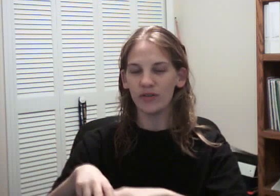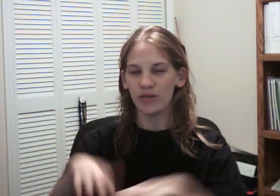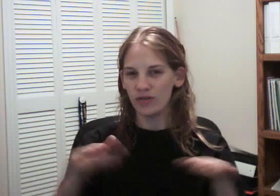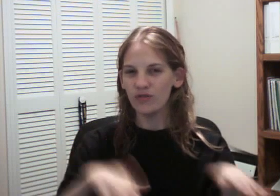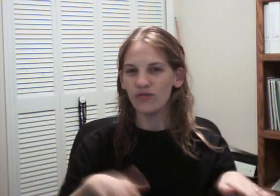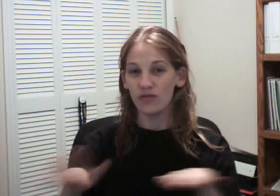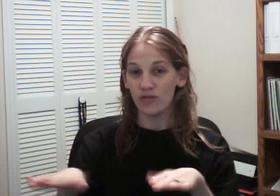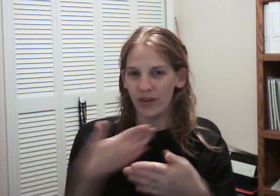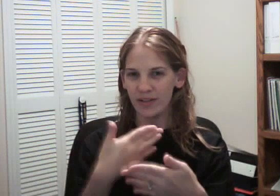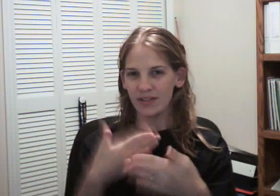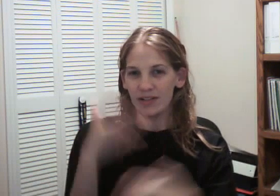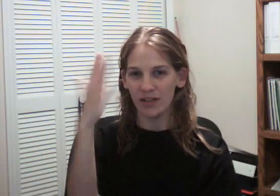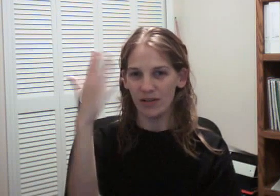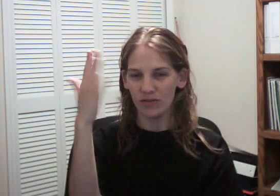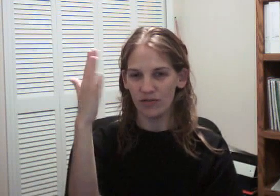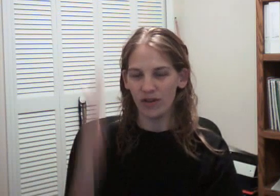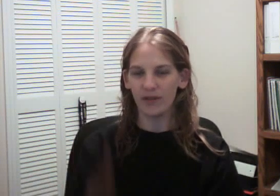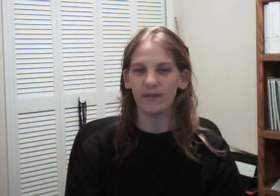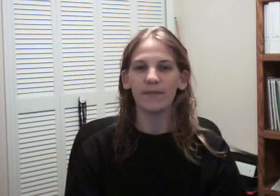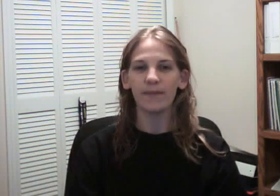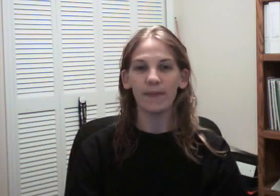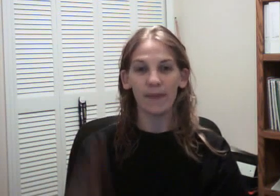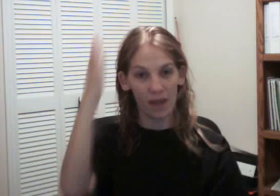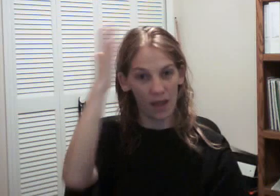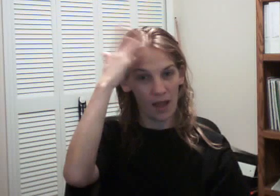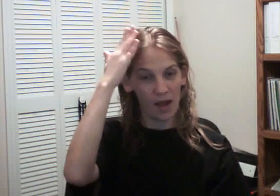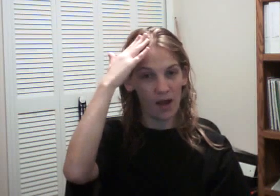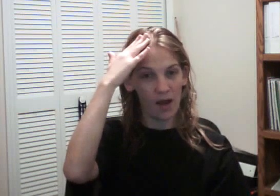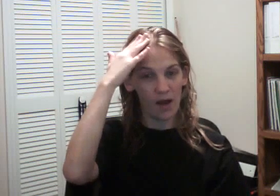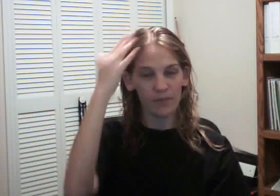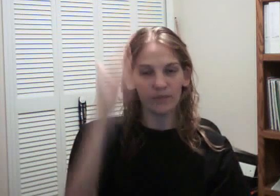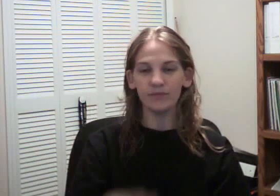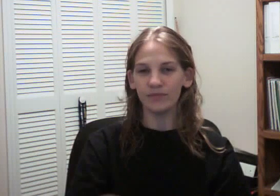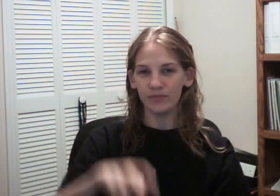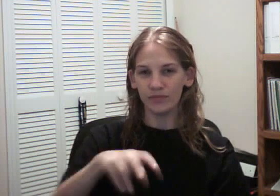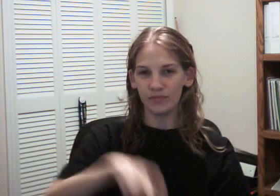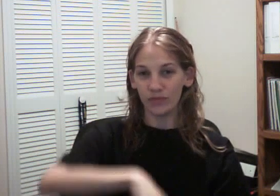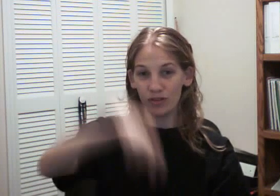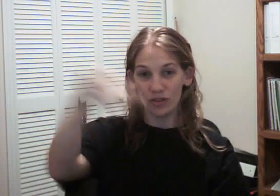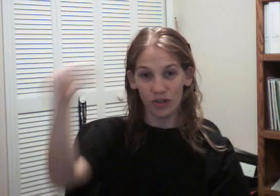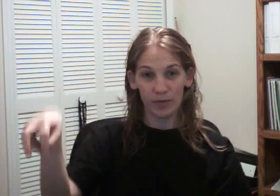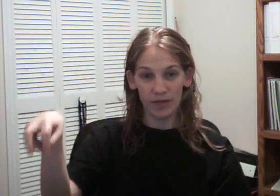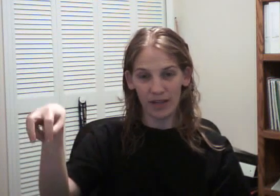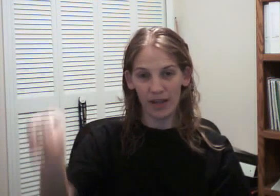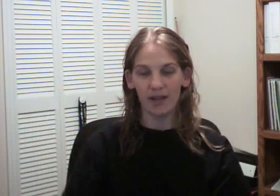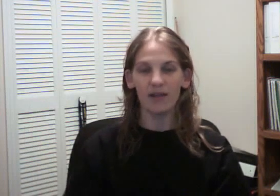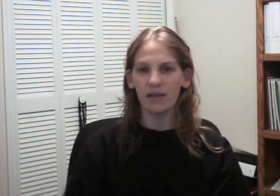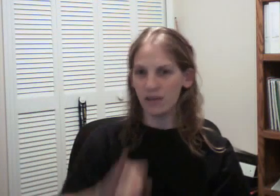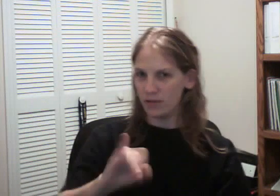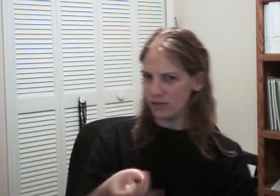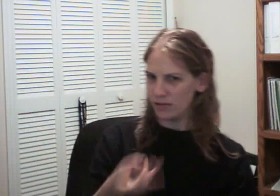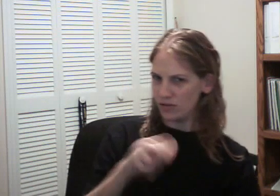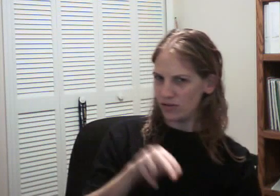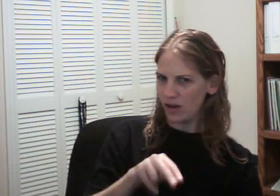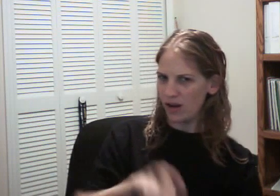Up jumped his hat, then up jumped John. John chased his hat,